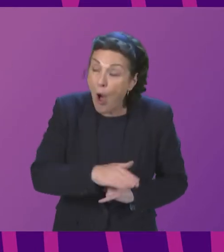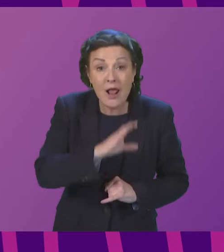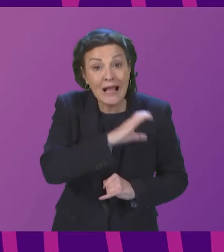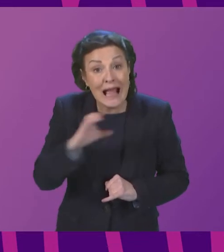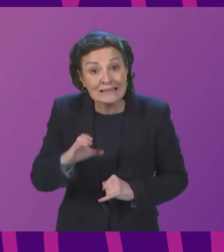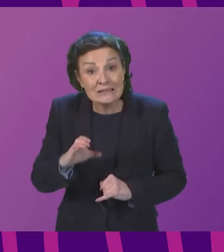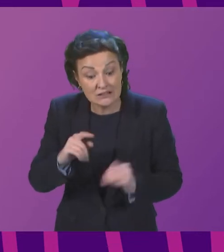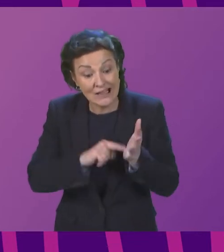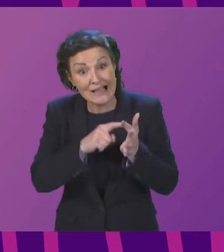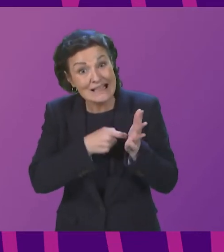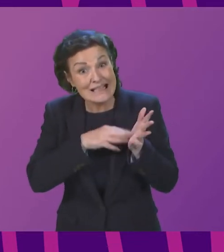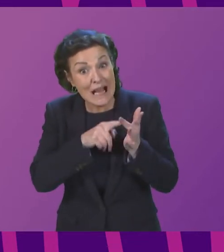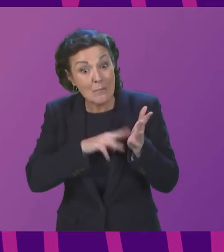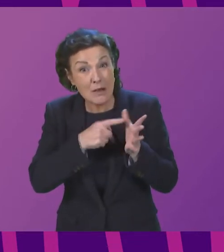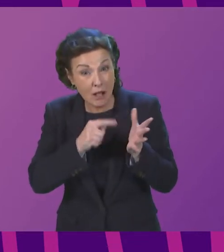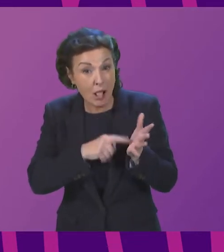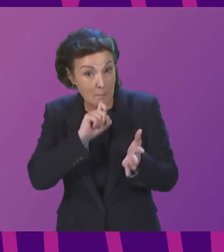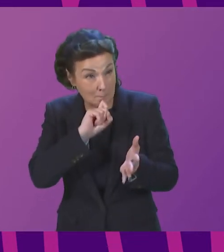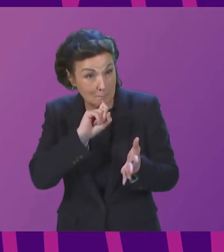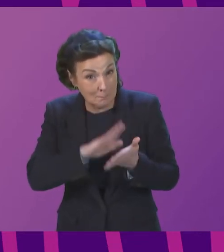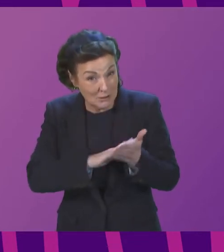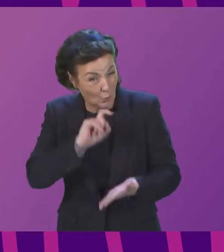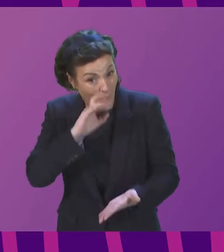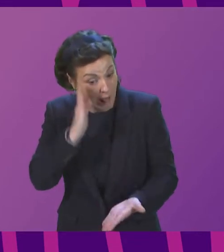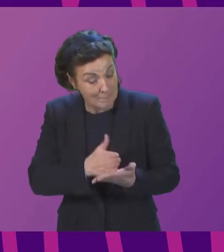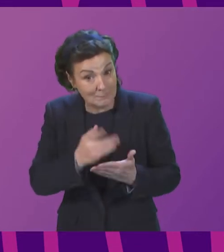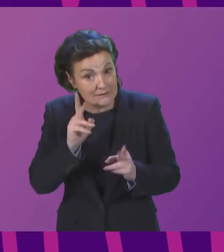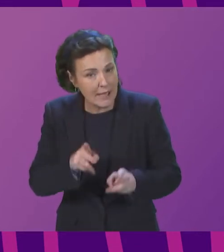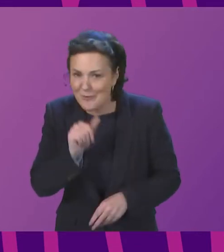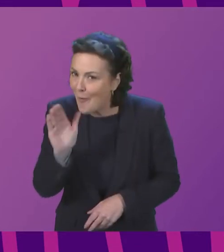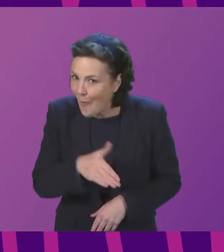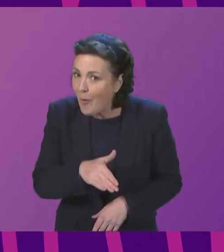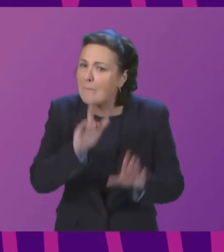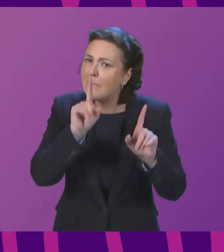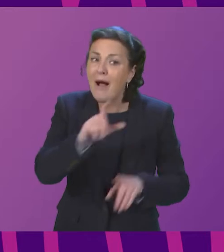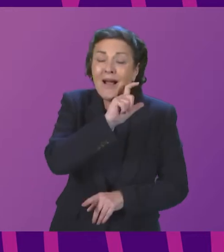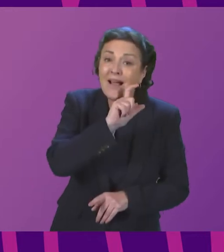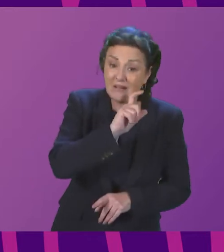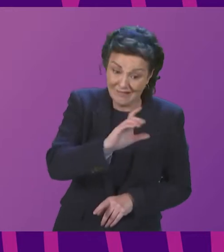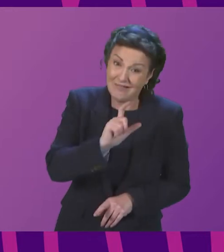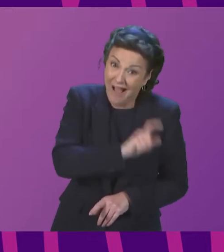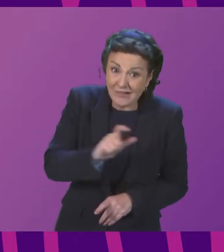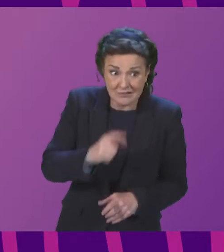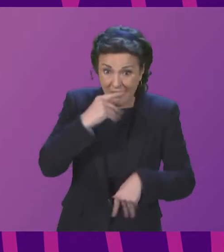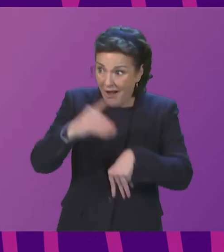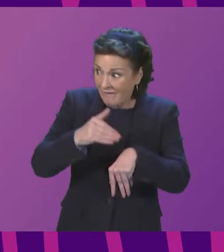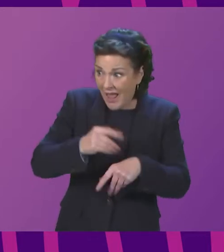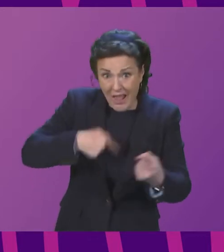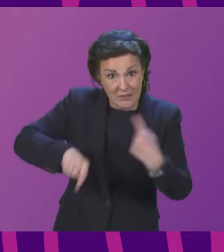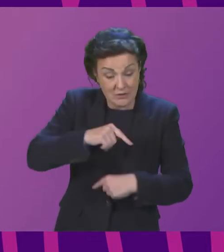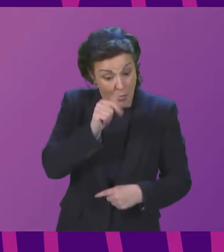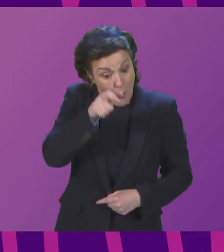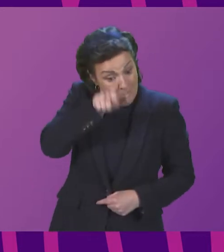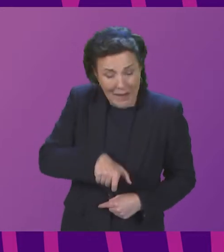However, cancers affect every individual and family when individuals receive that